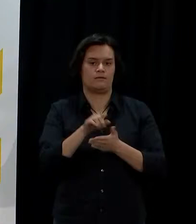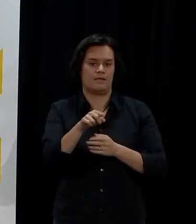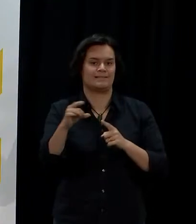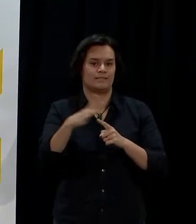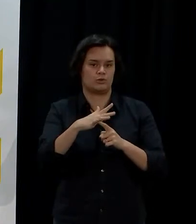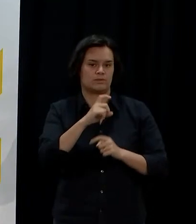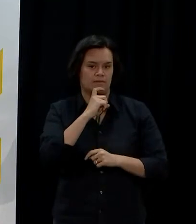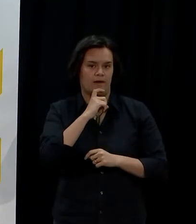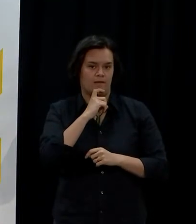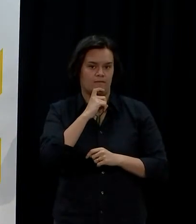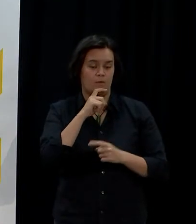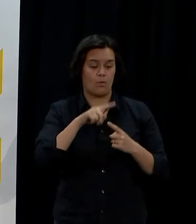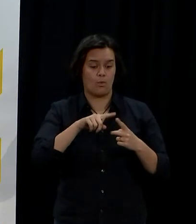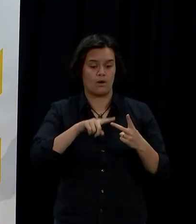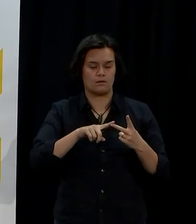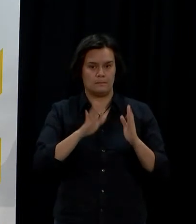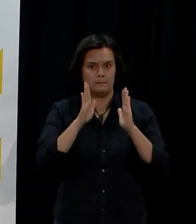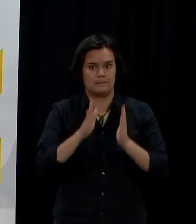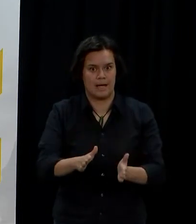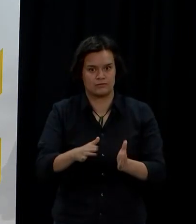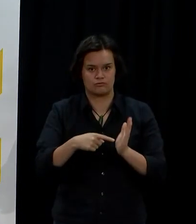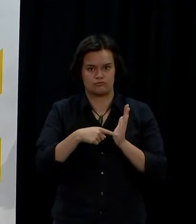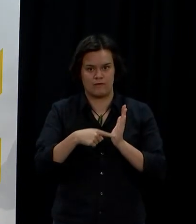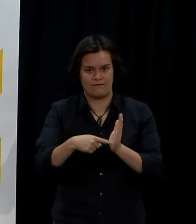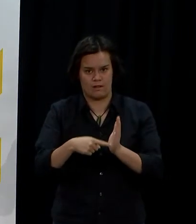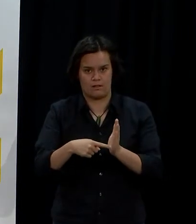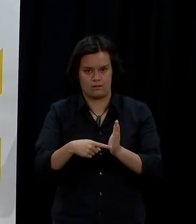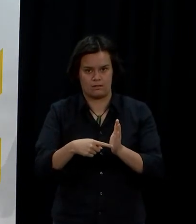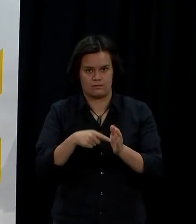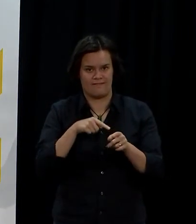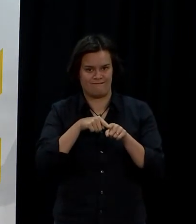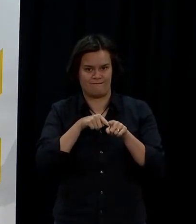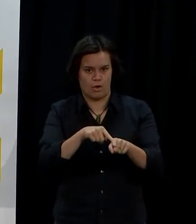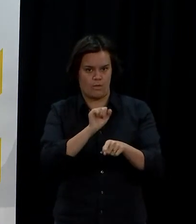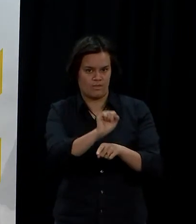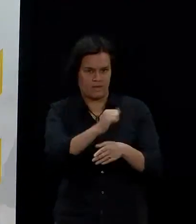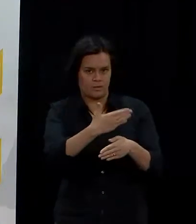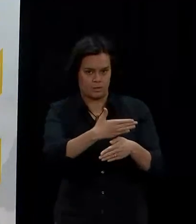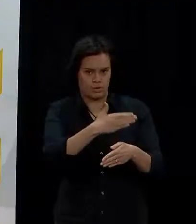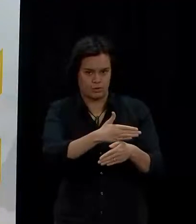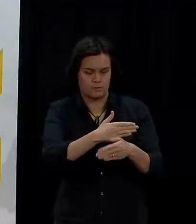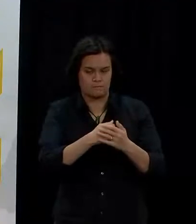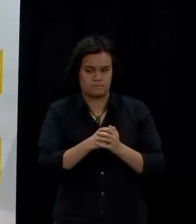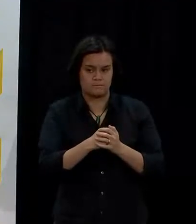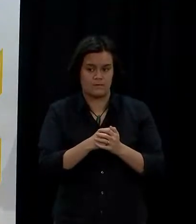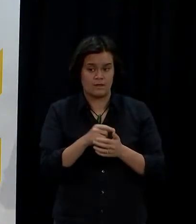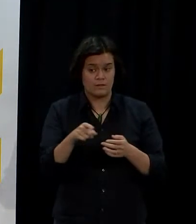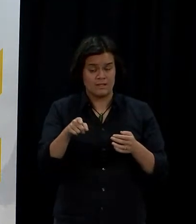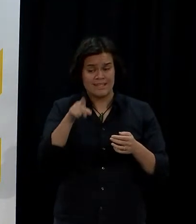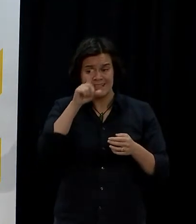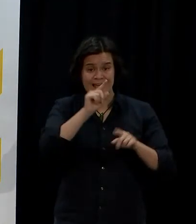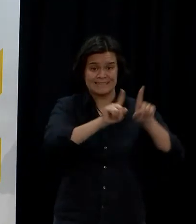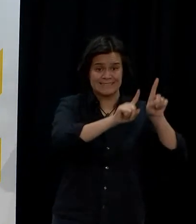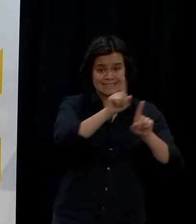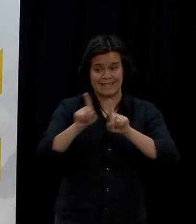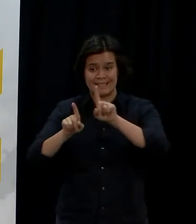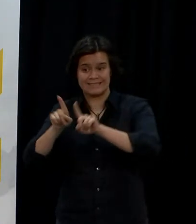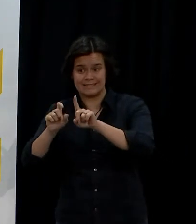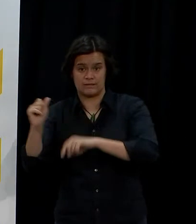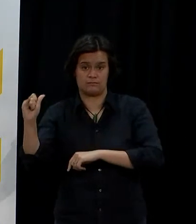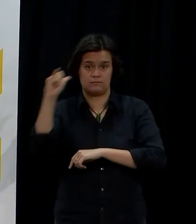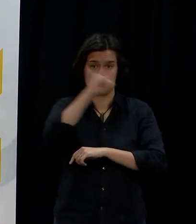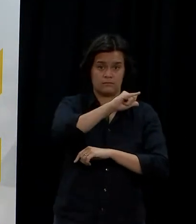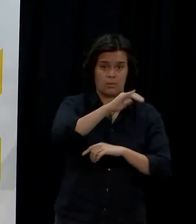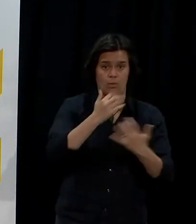around as part of fulfilling the essential work to be accessing regional travel. So regional travel is available, but on very limited circumstances.